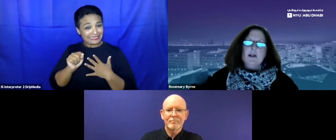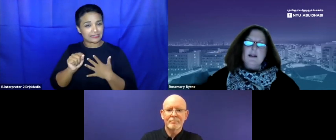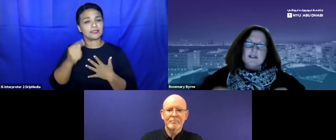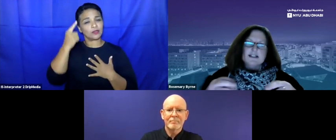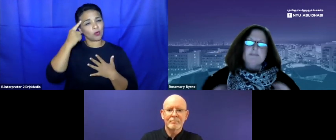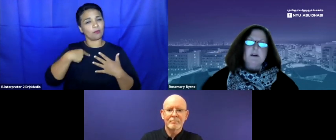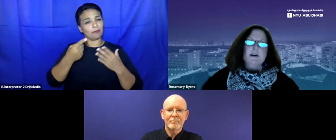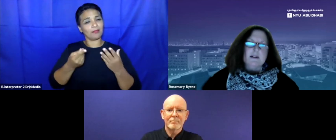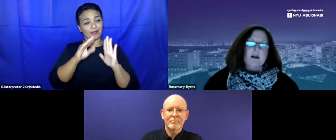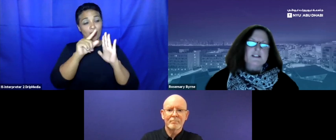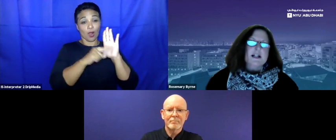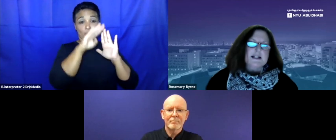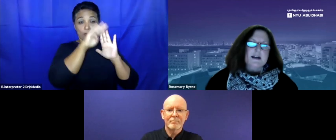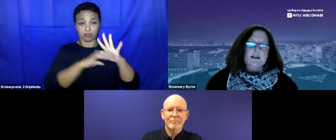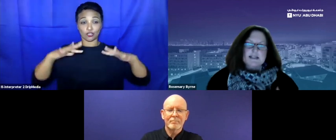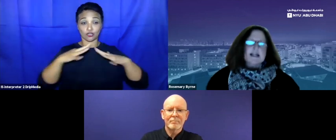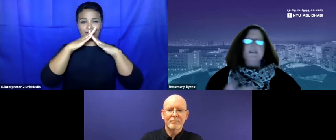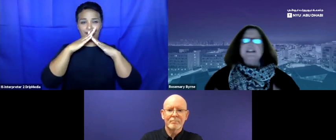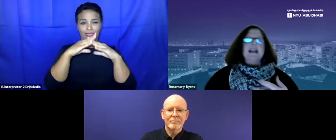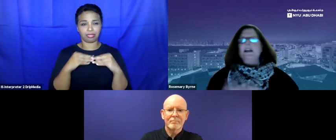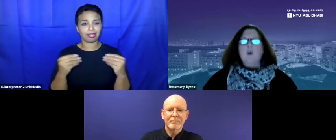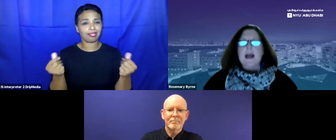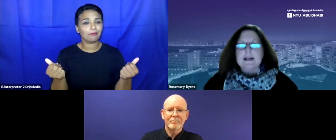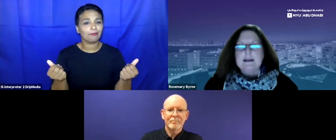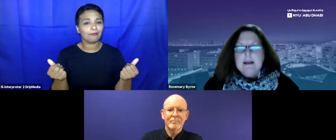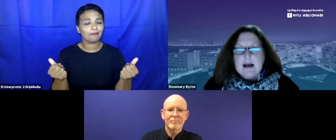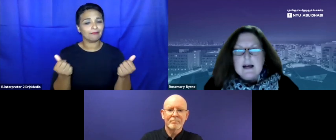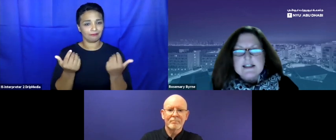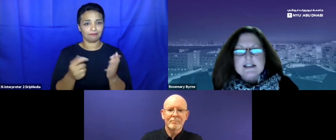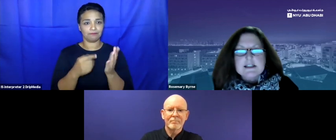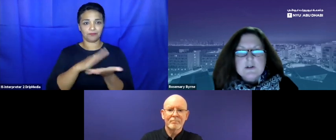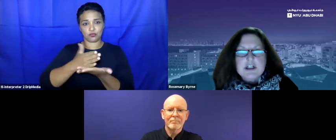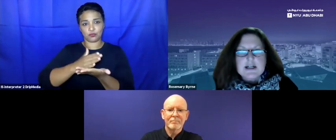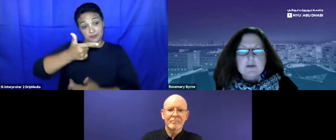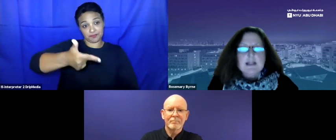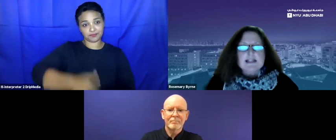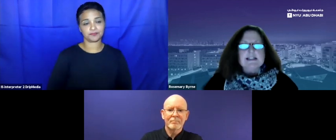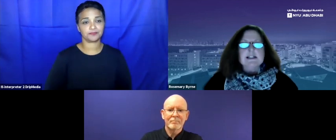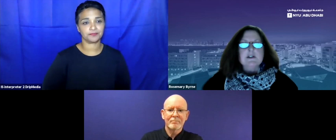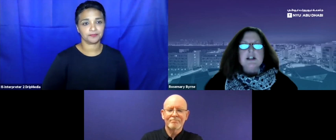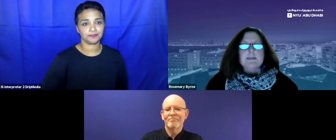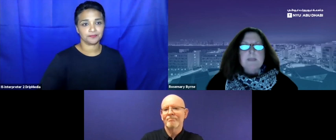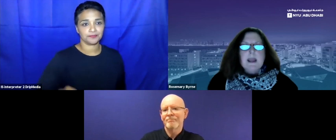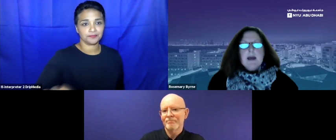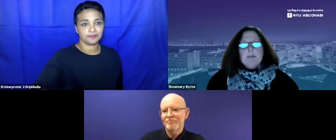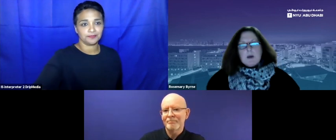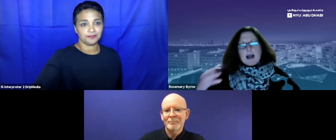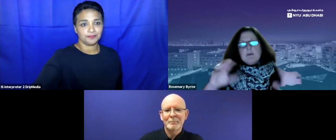the spirit of solidarity, it's kind of a technocratic solution, a realist solution. But what I really